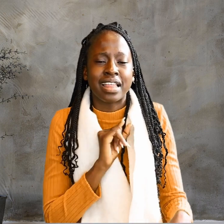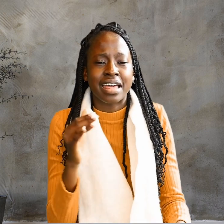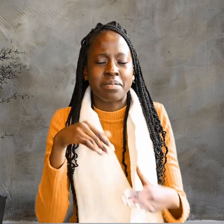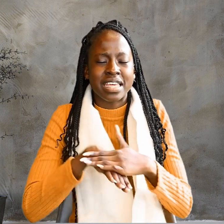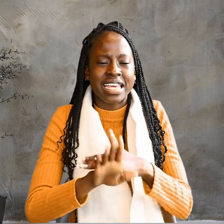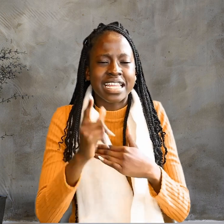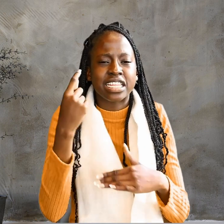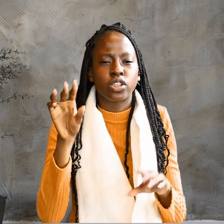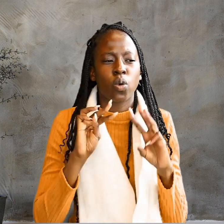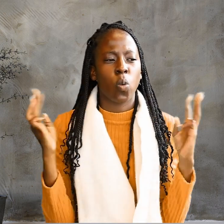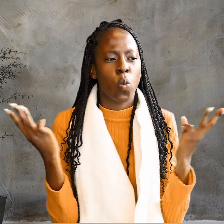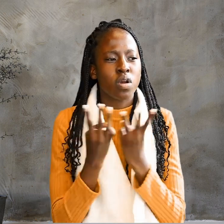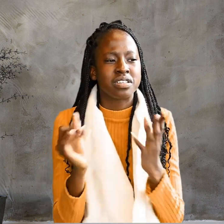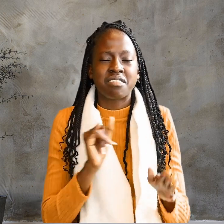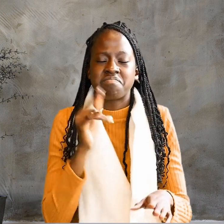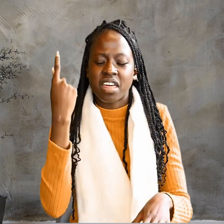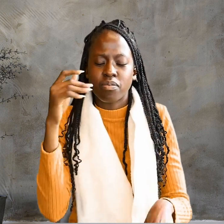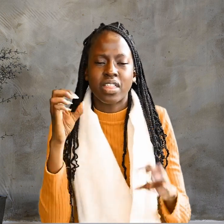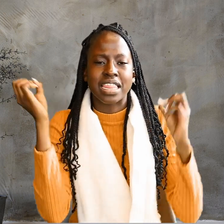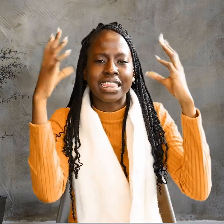world, I am the light of the world.